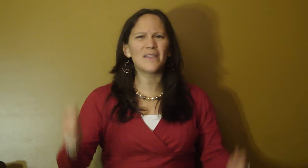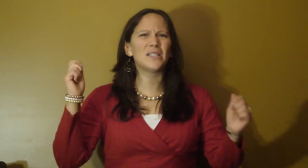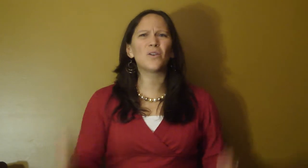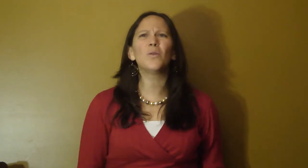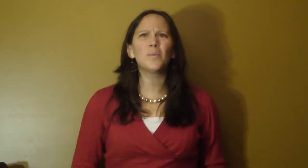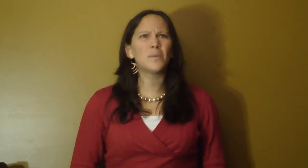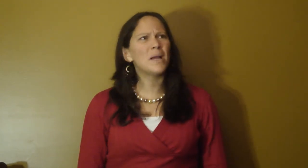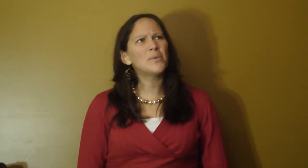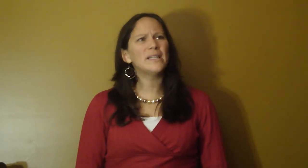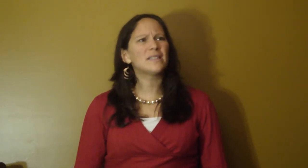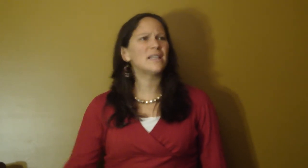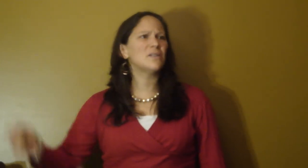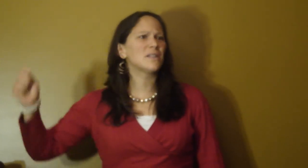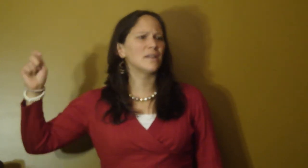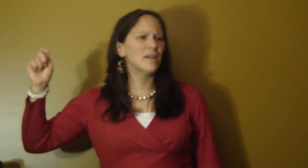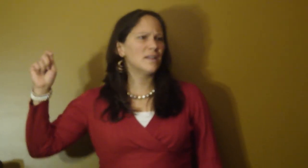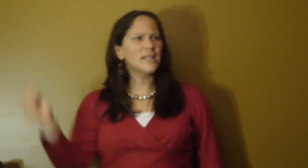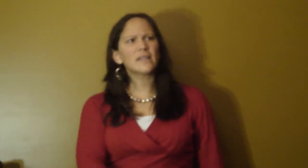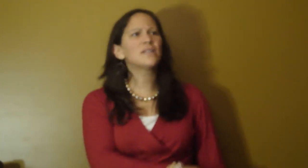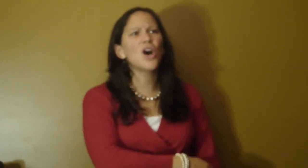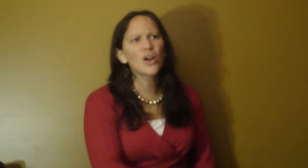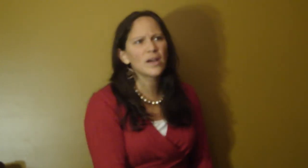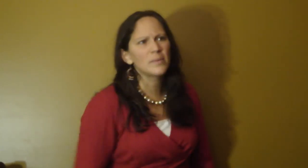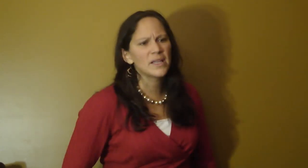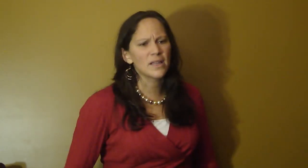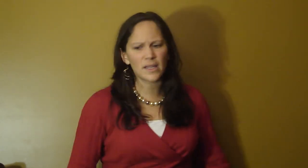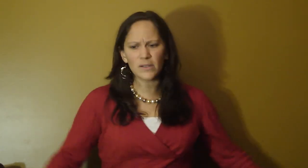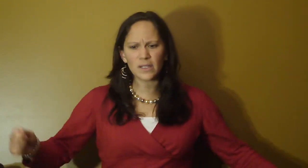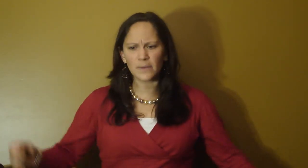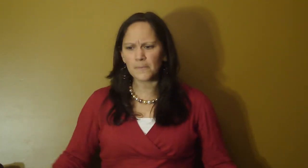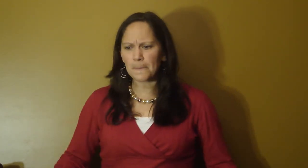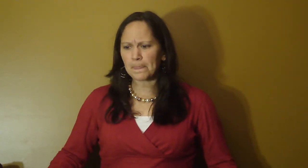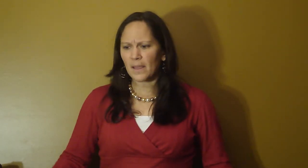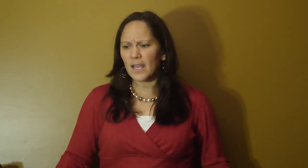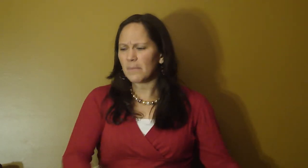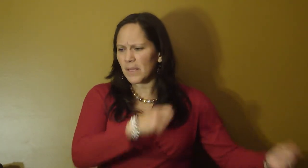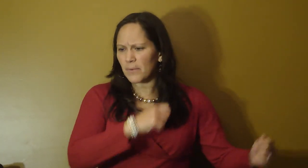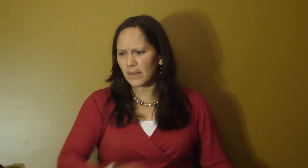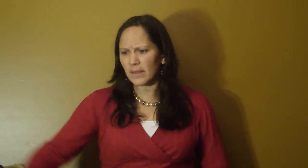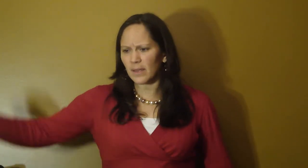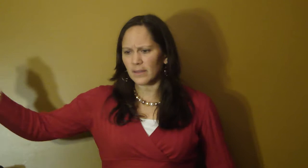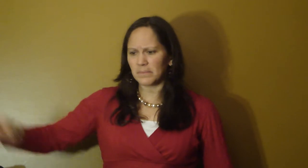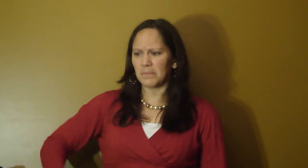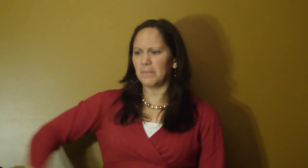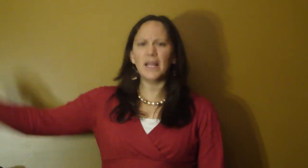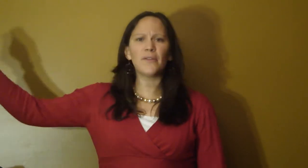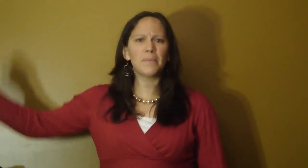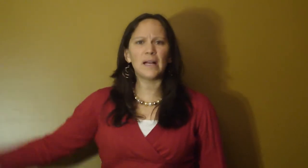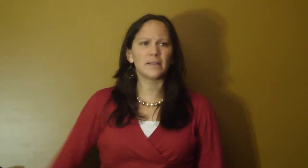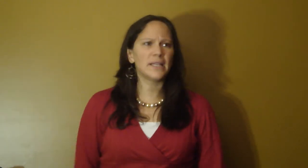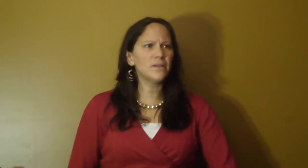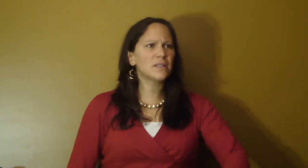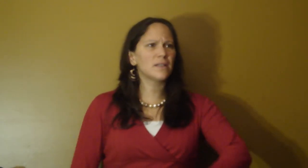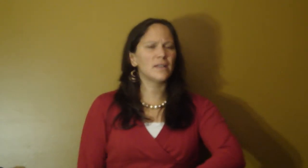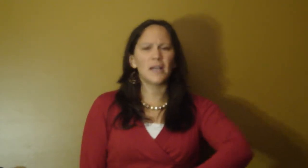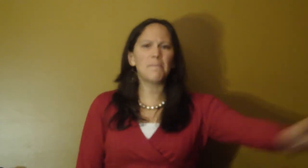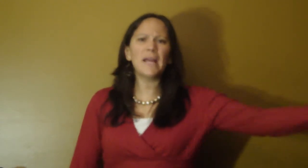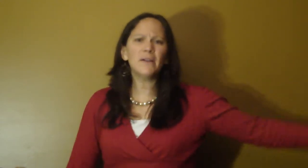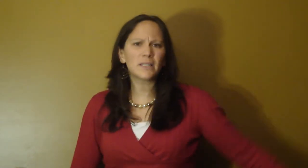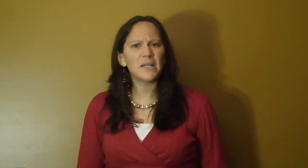have these horrible memories. They used to lick the tar out of me. They used to hit me with a leather belt. They used to embarrass me